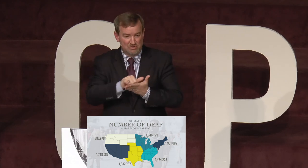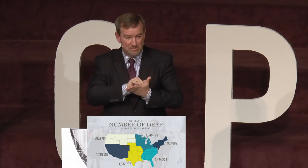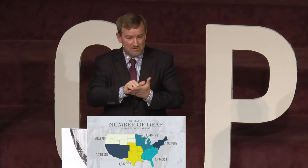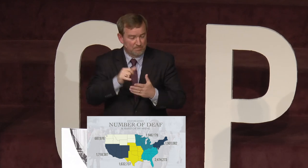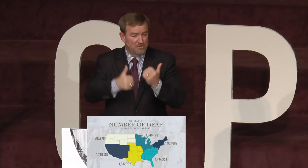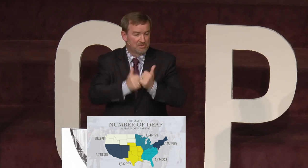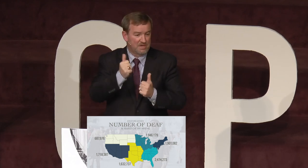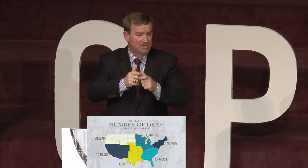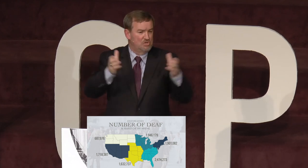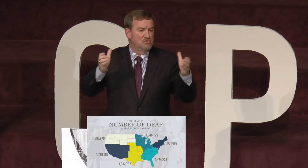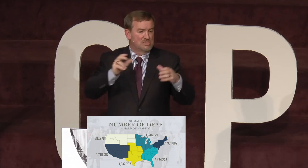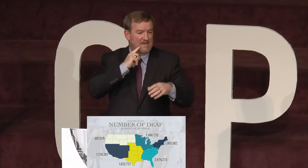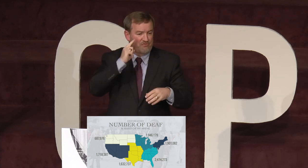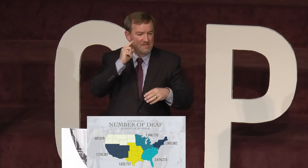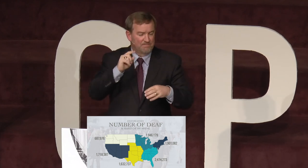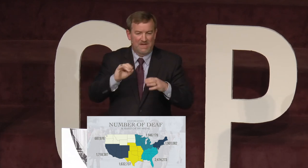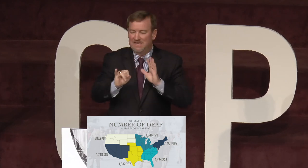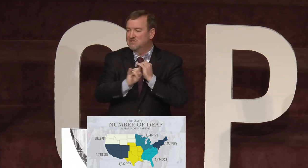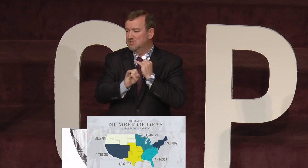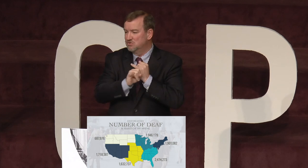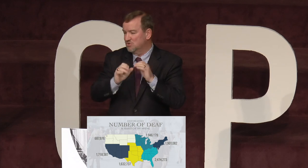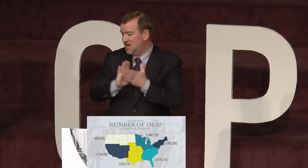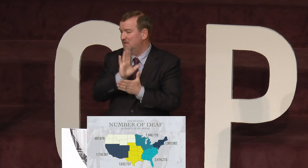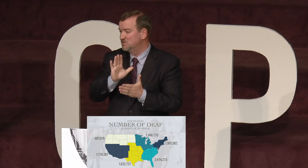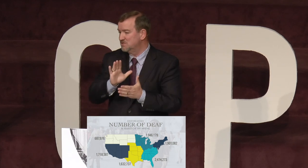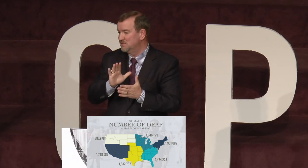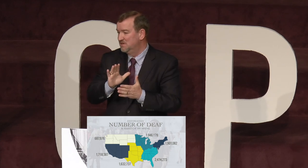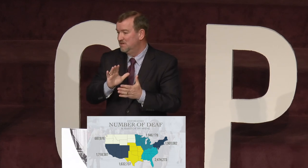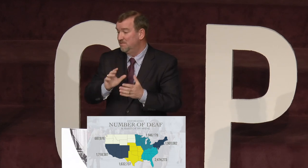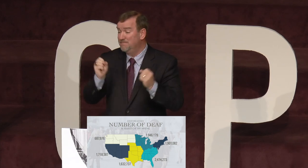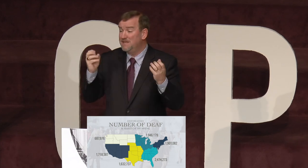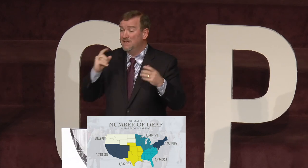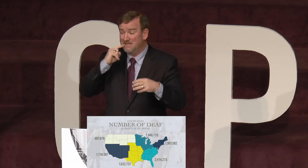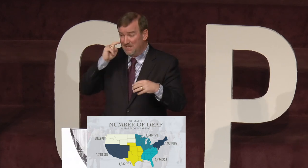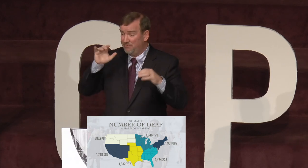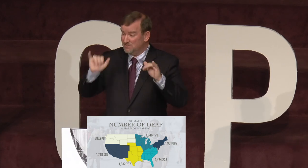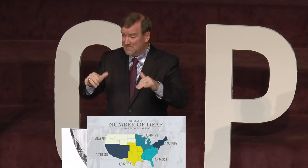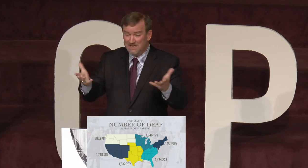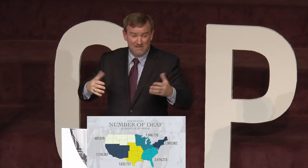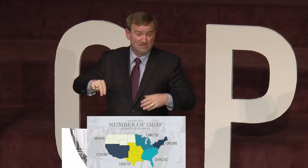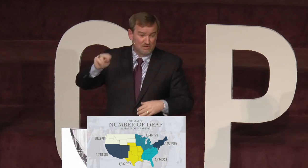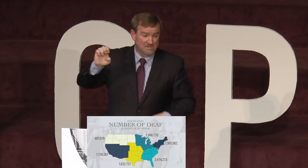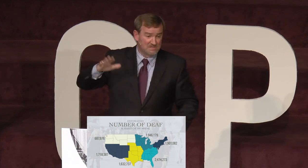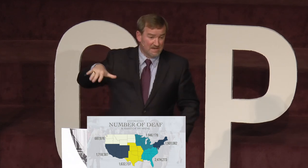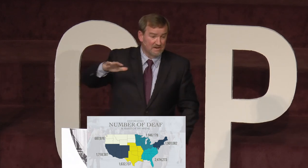New York, they're both huge deaf institutes or colleges, many, many deaf stay in this Northeast area.